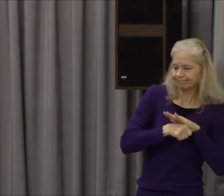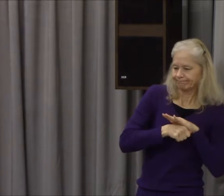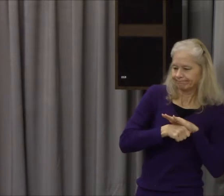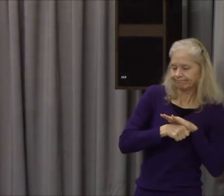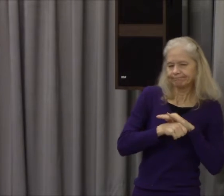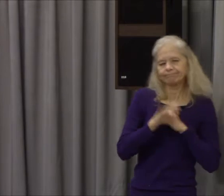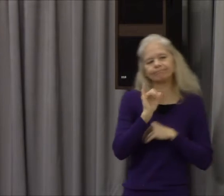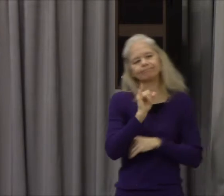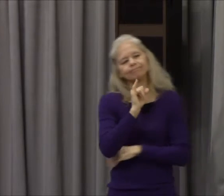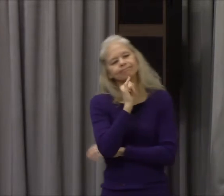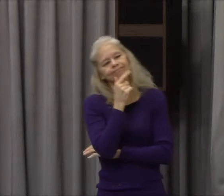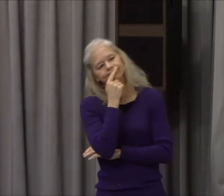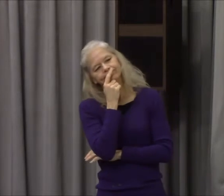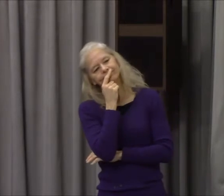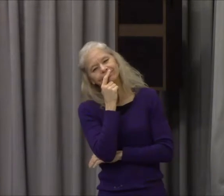separates us from God doesn't it